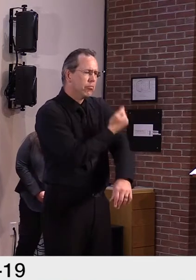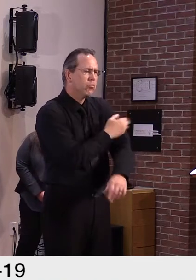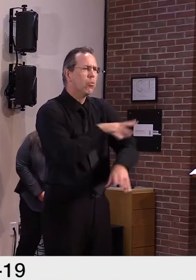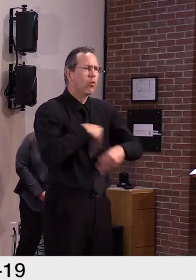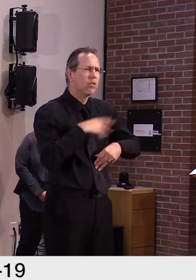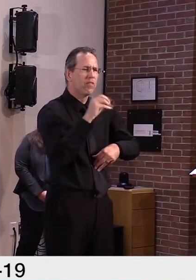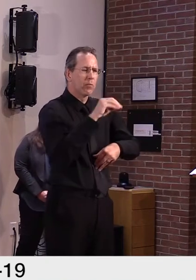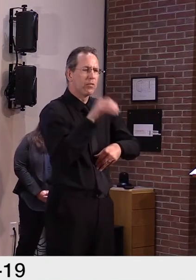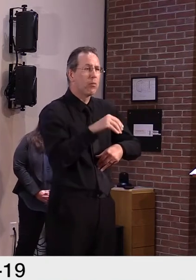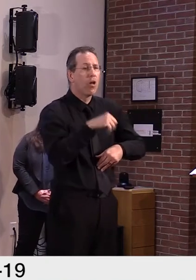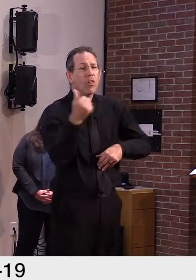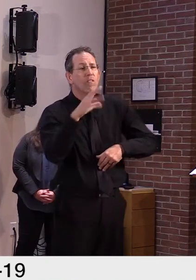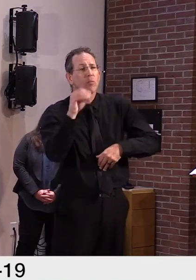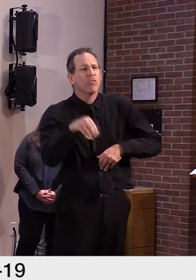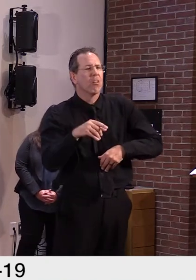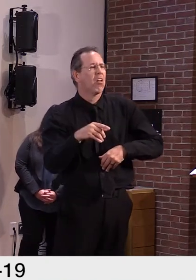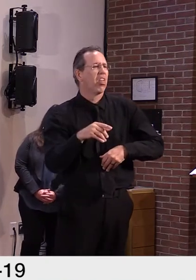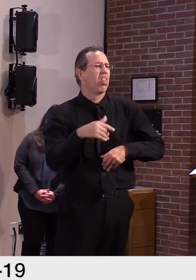% range.